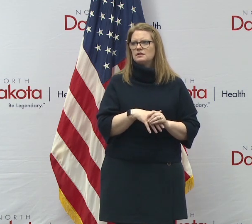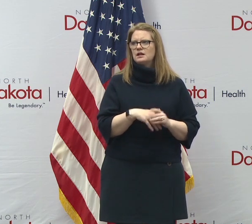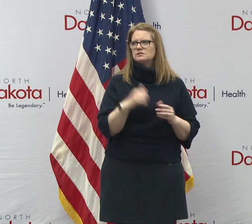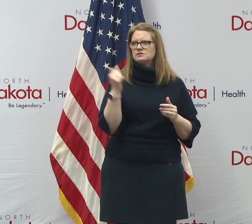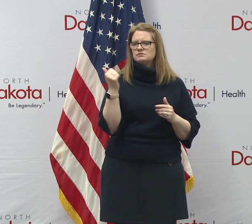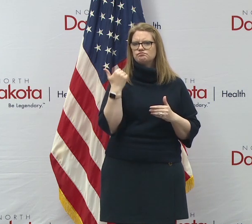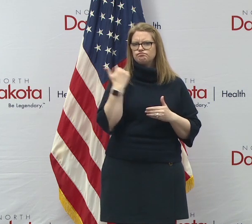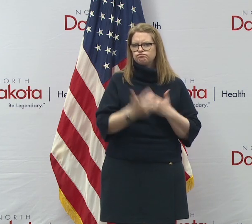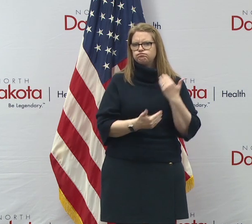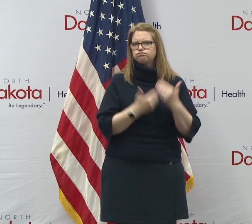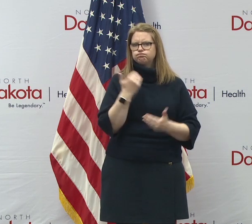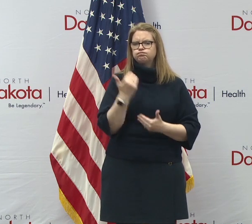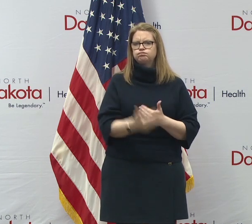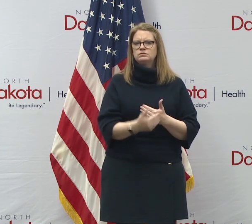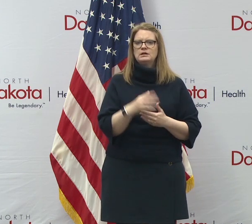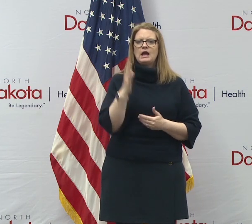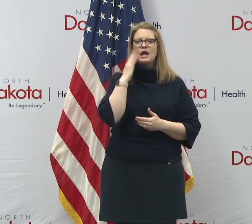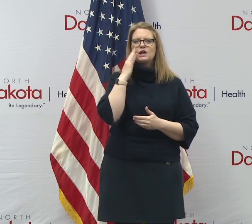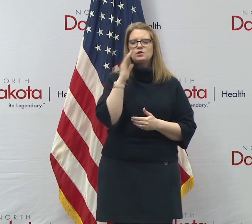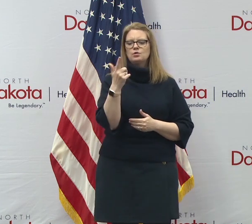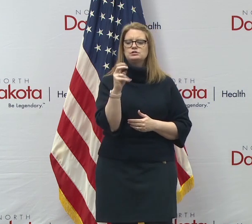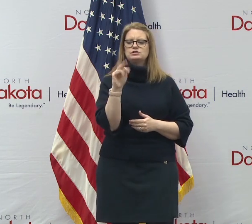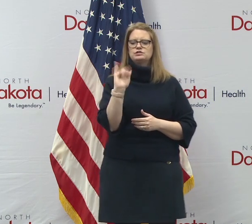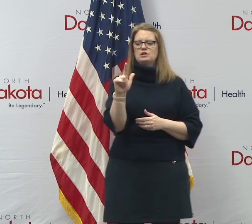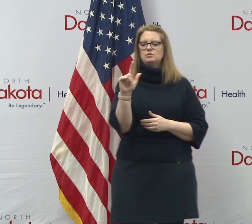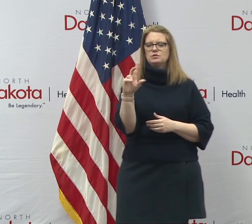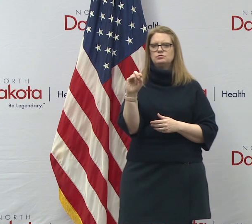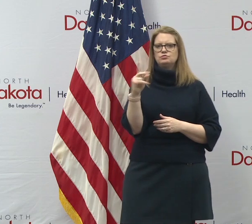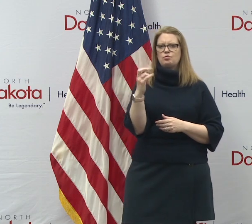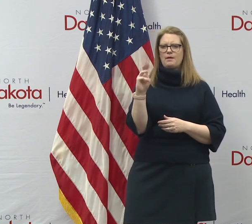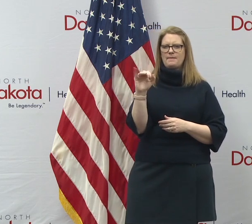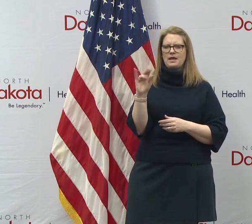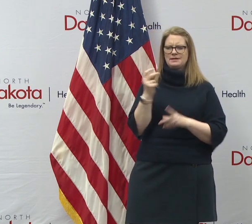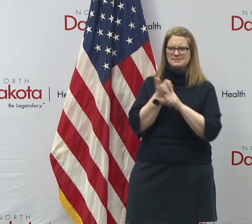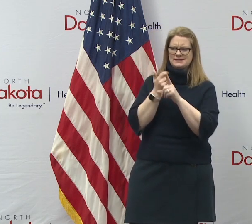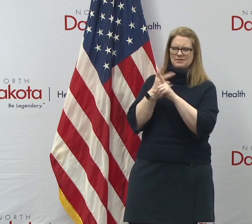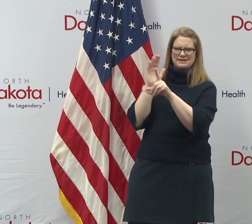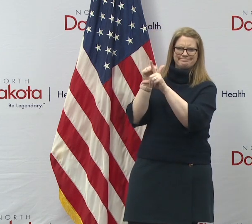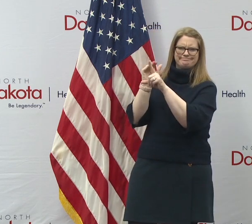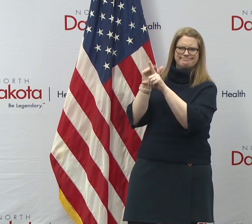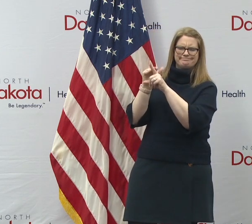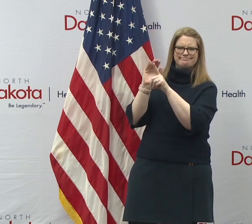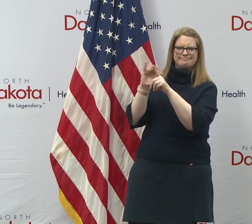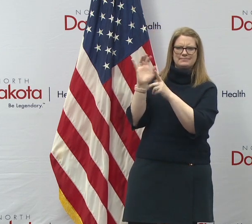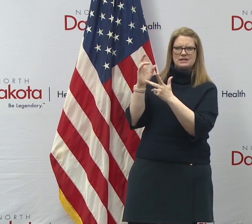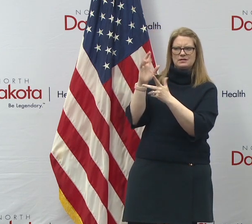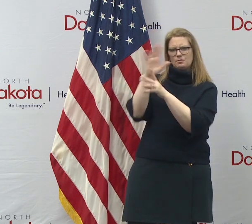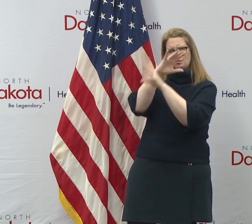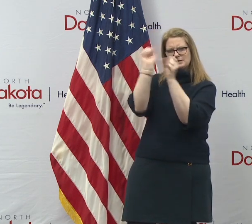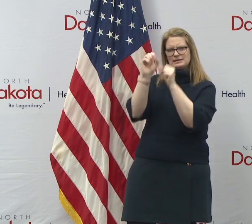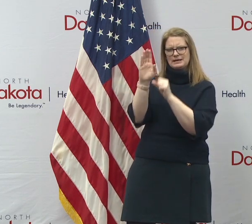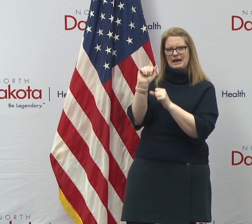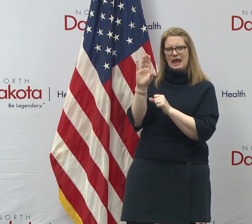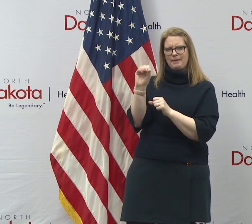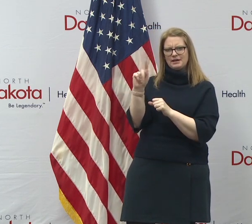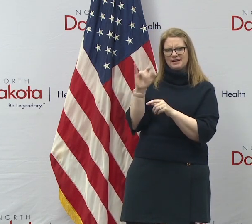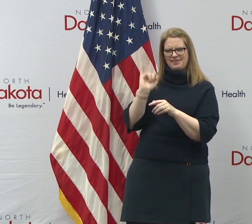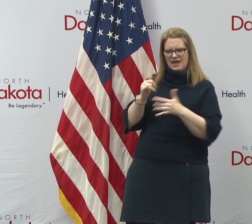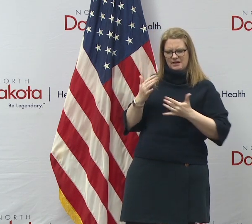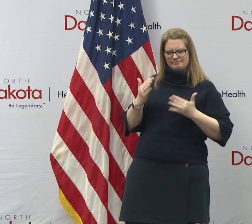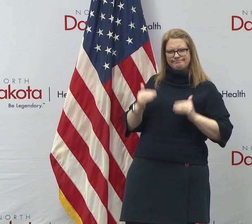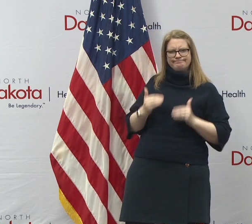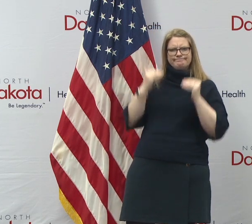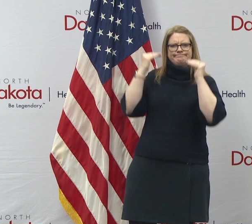progress. I know that General Dorman's been in touch with the president of Abbott and those upgrades are coming for those machines. And, uh,